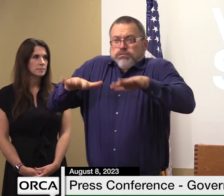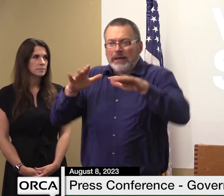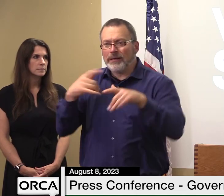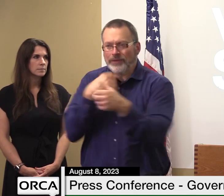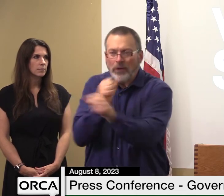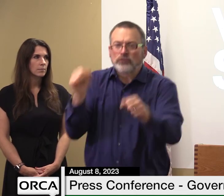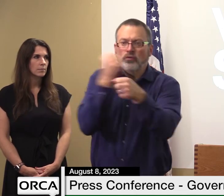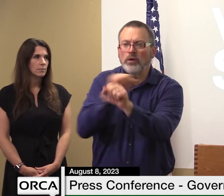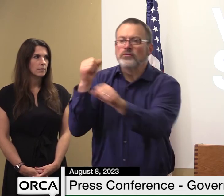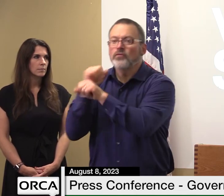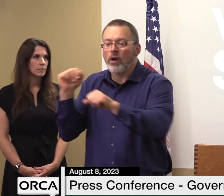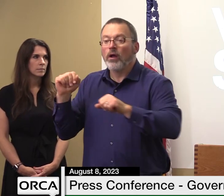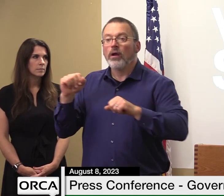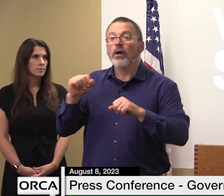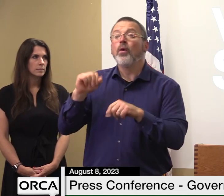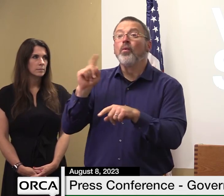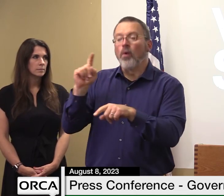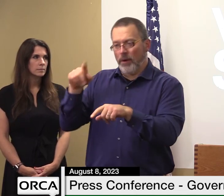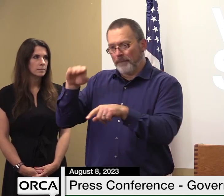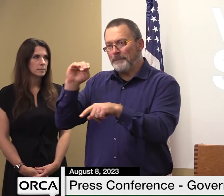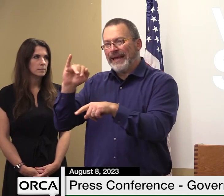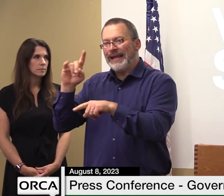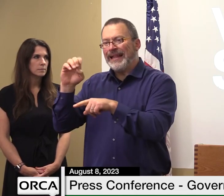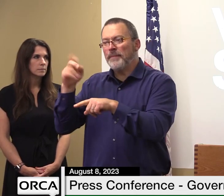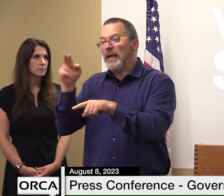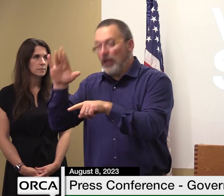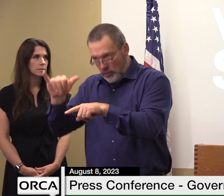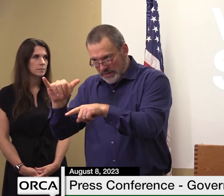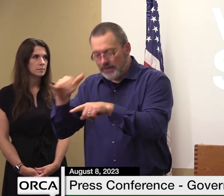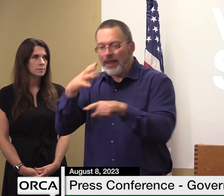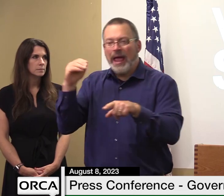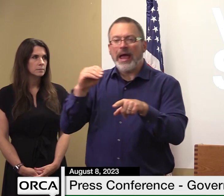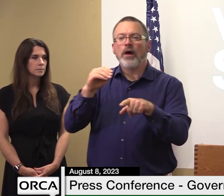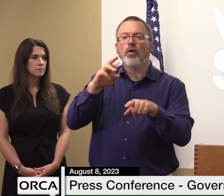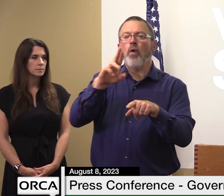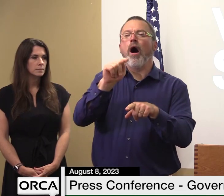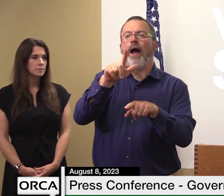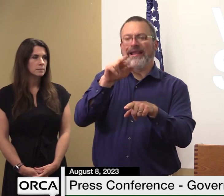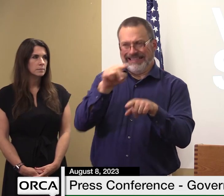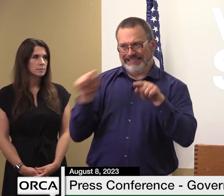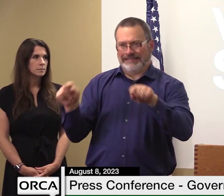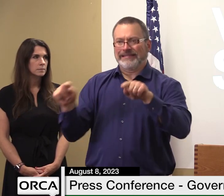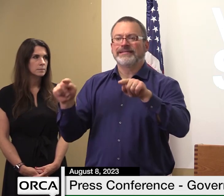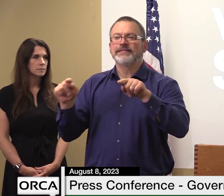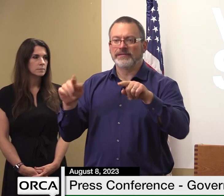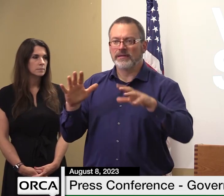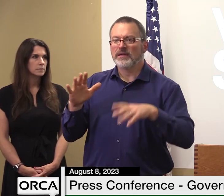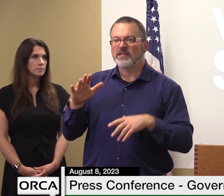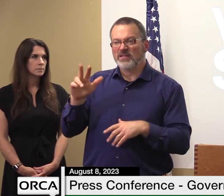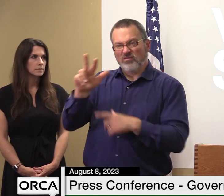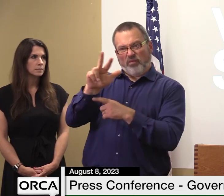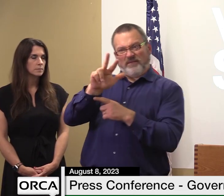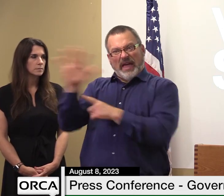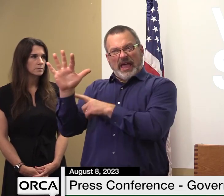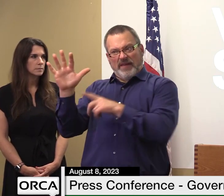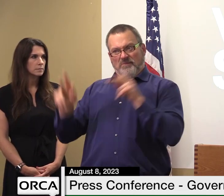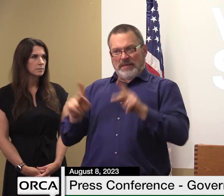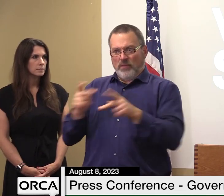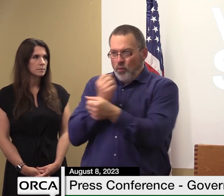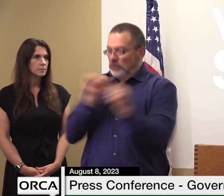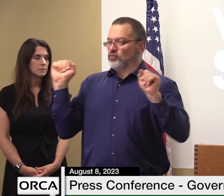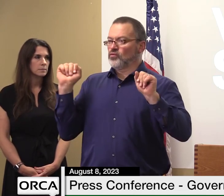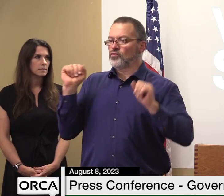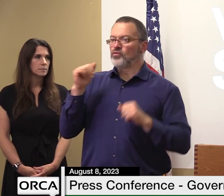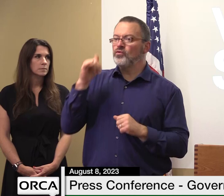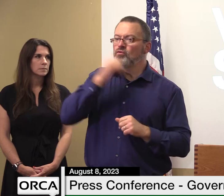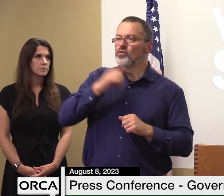Rutland localized flooding necessitated the evacuation of 35 individuals there was one injury reported and one swift